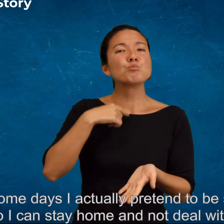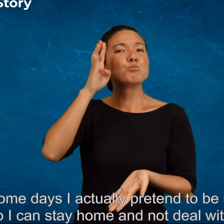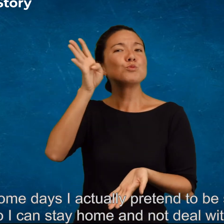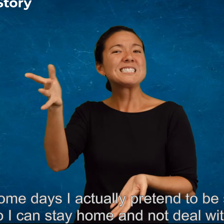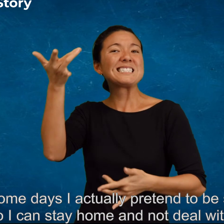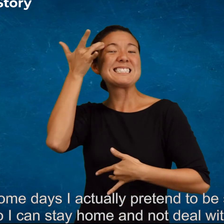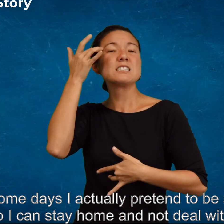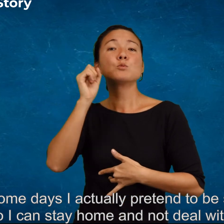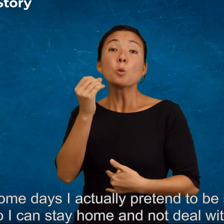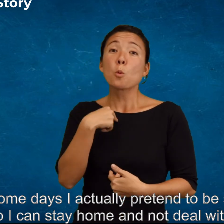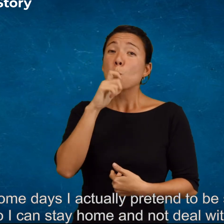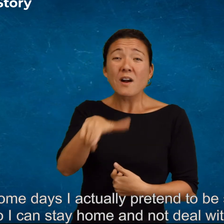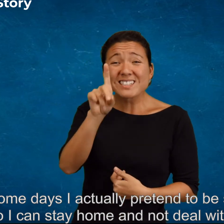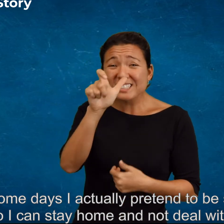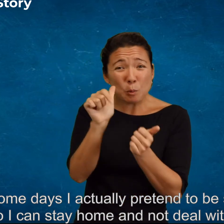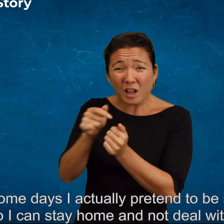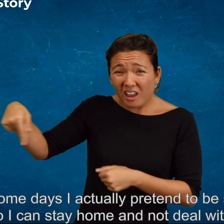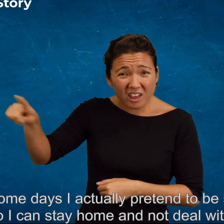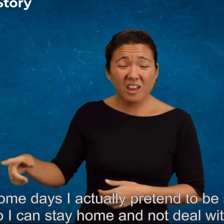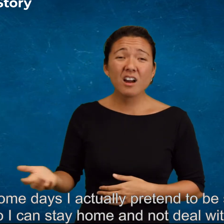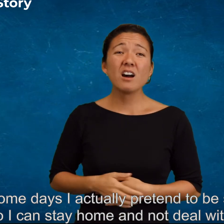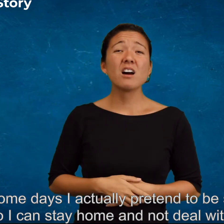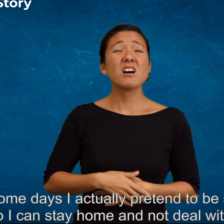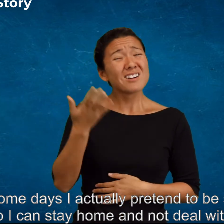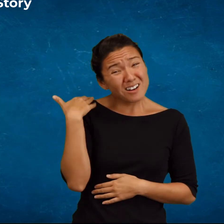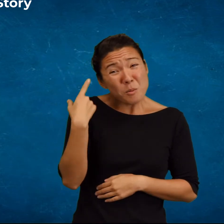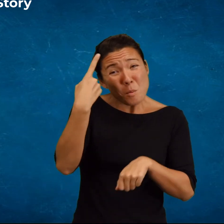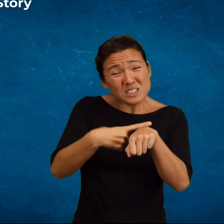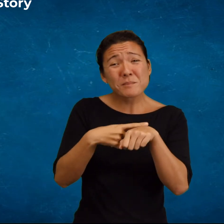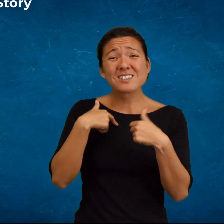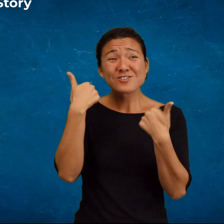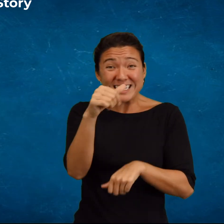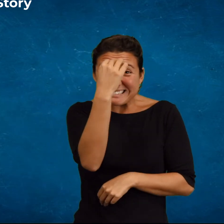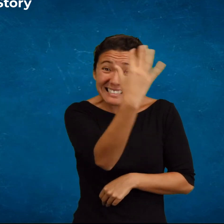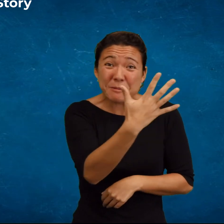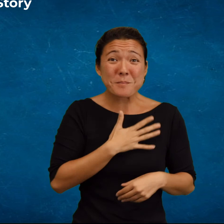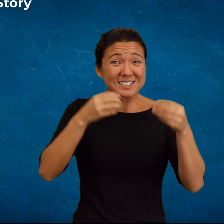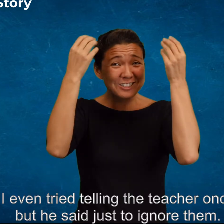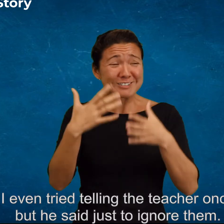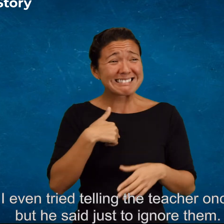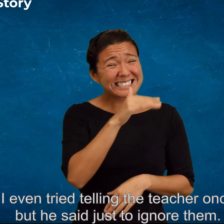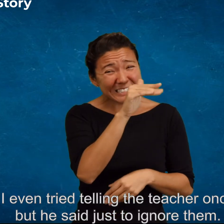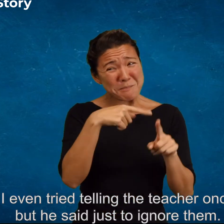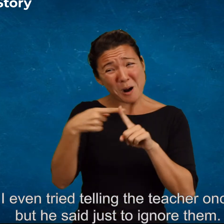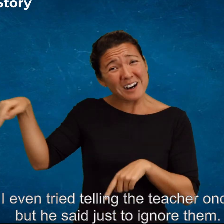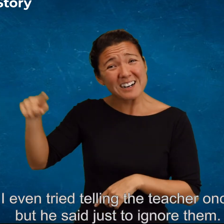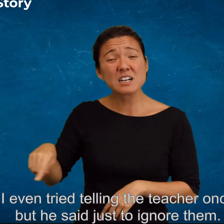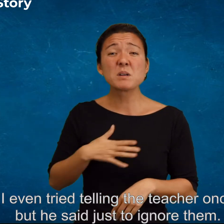Some days I actually pretend to be sick so I can stay home and not deal with it. I even tried telling the teacher once but he